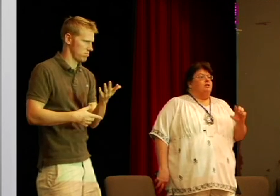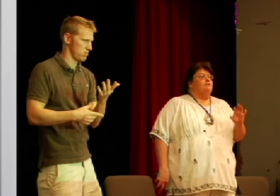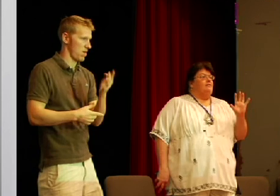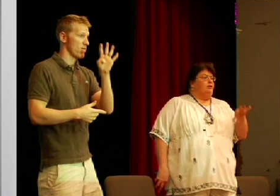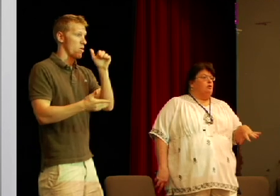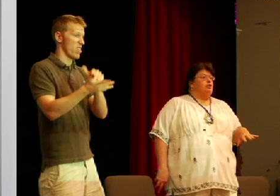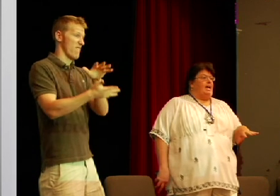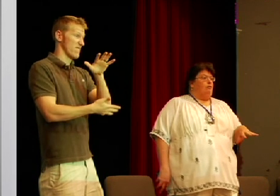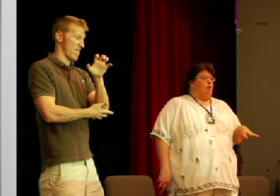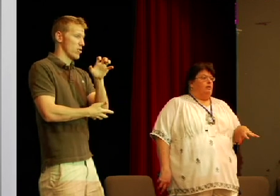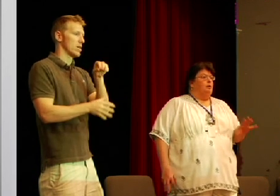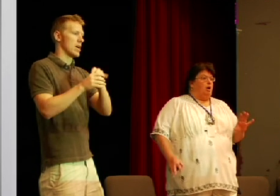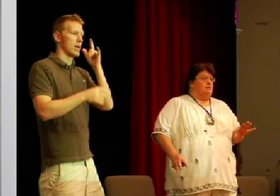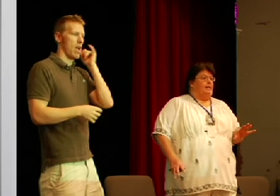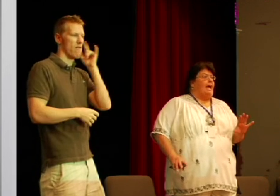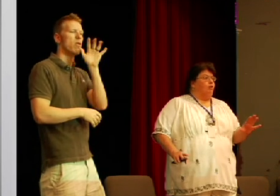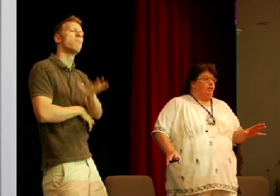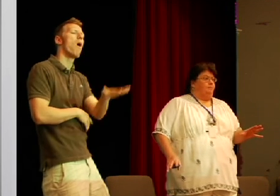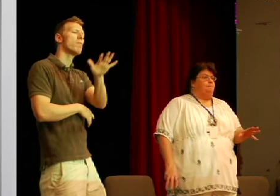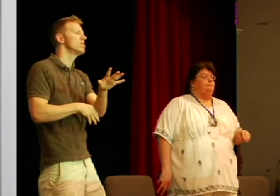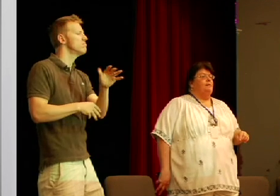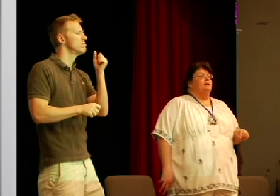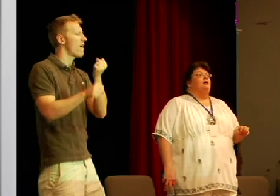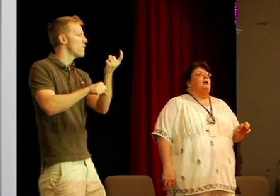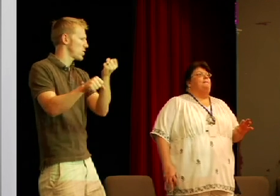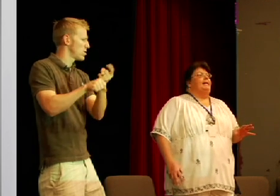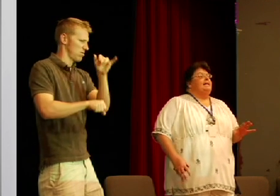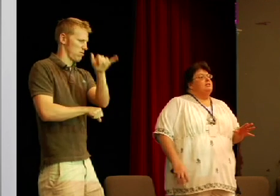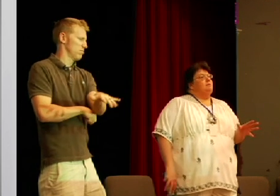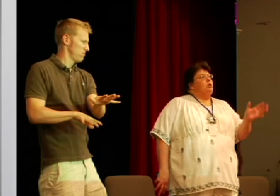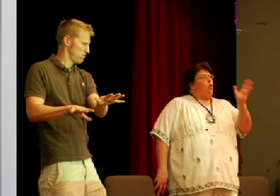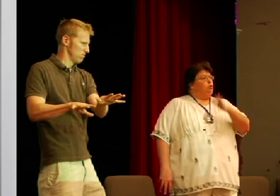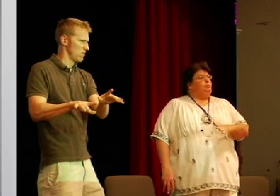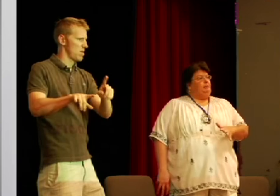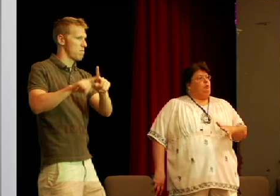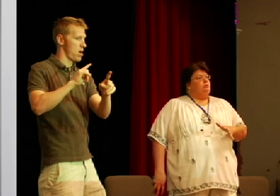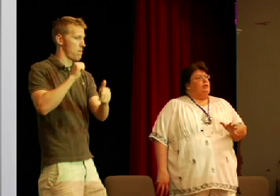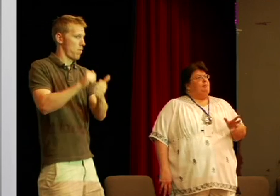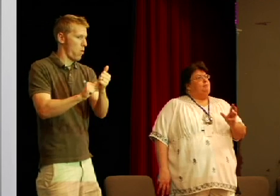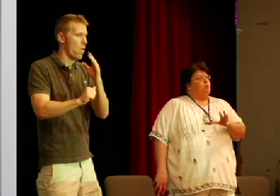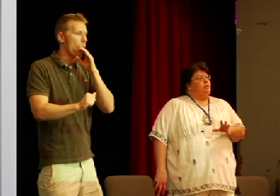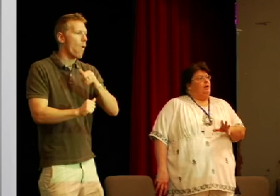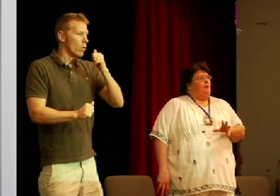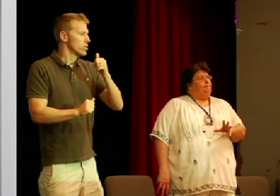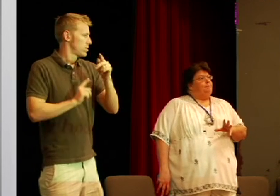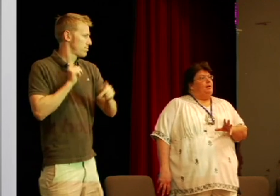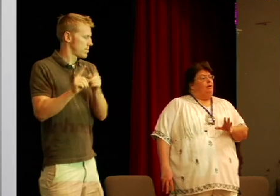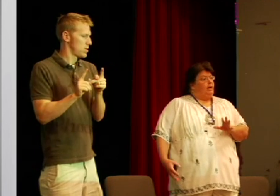,500 of those are in California approximately every year but it tends to be older people and people with other